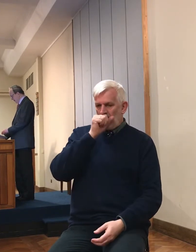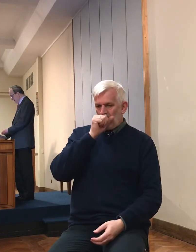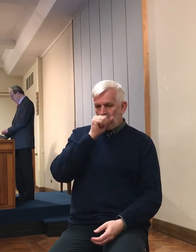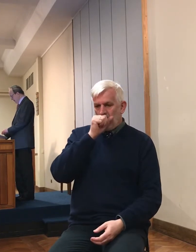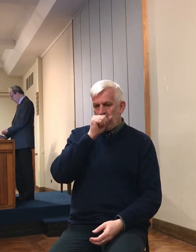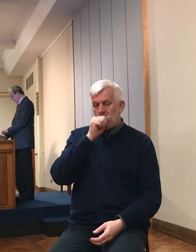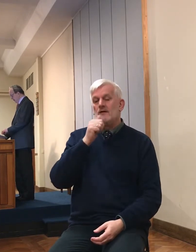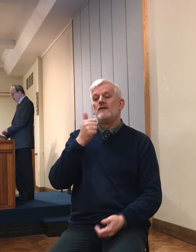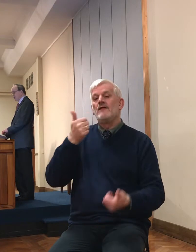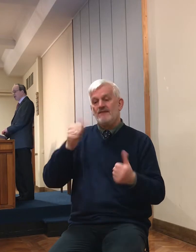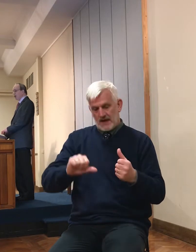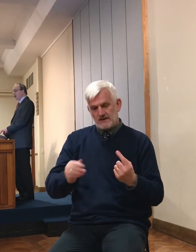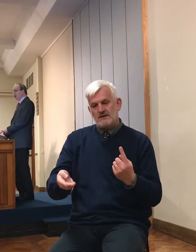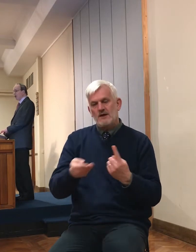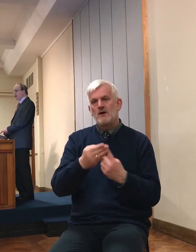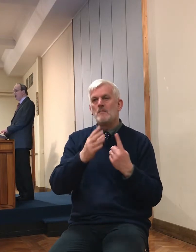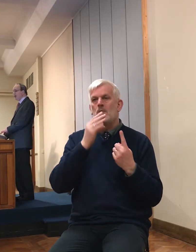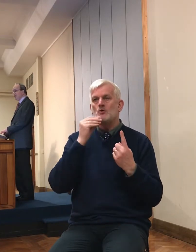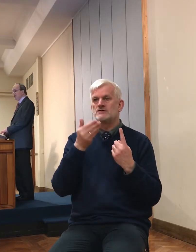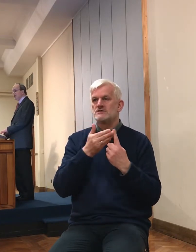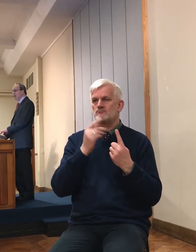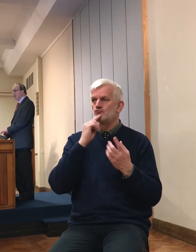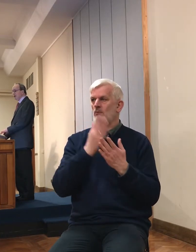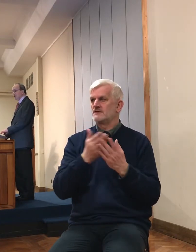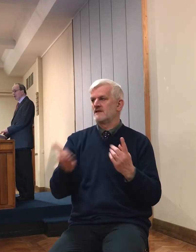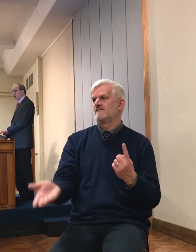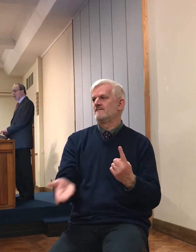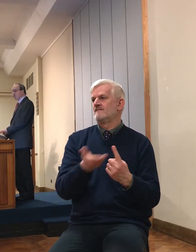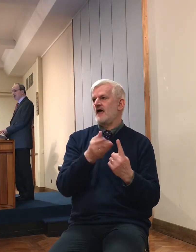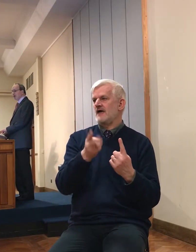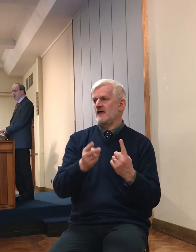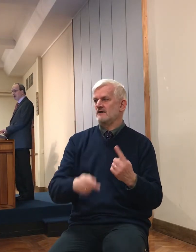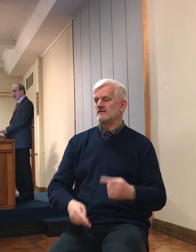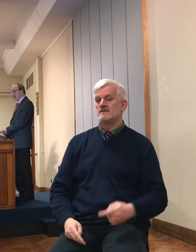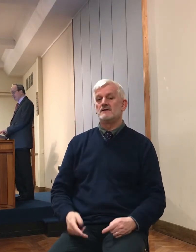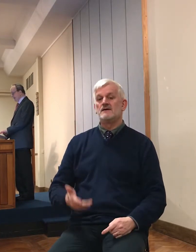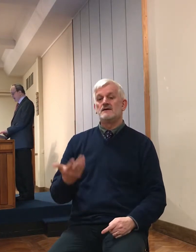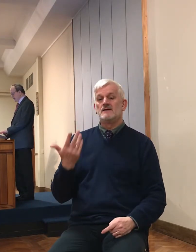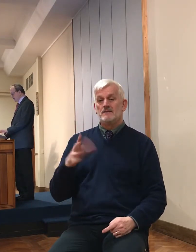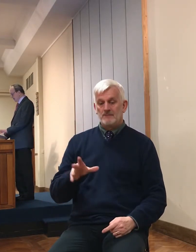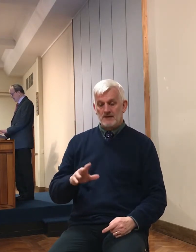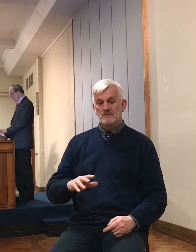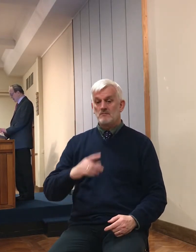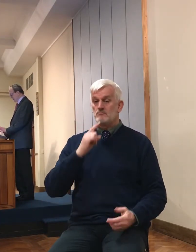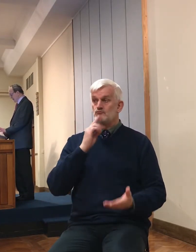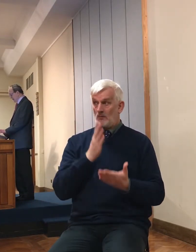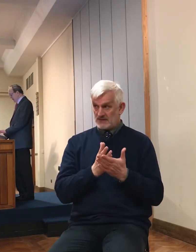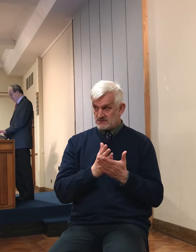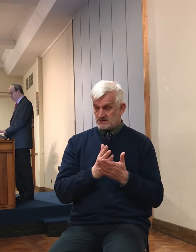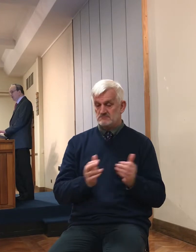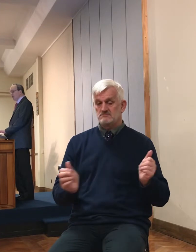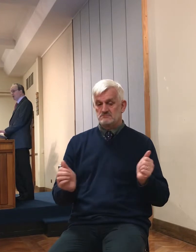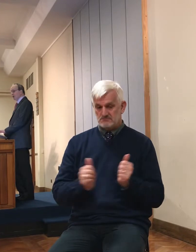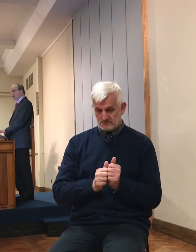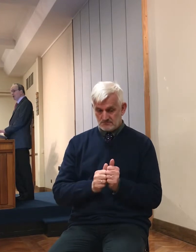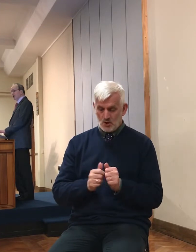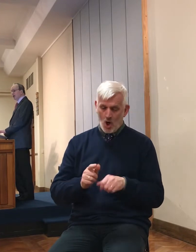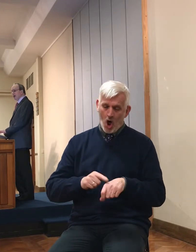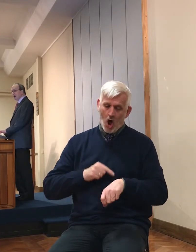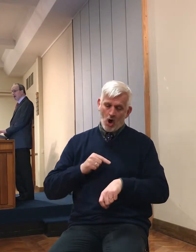through Moses. So it was long decreed and long prophesied. It wasn't just an